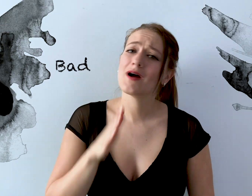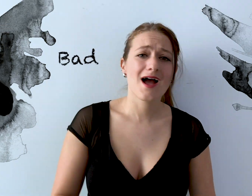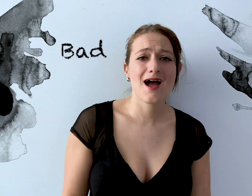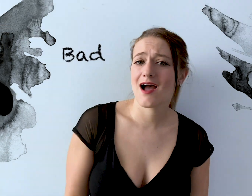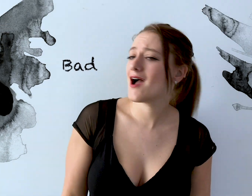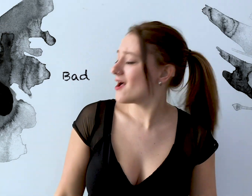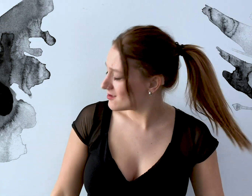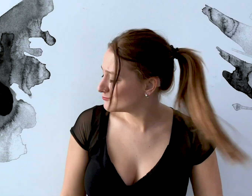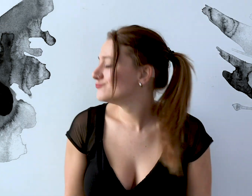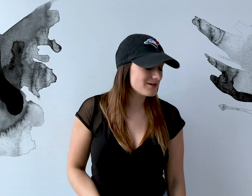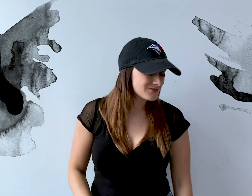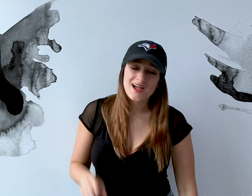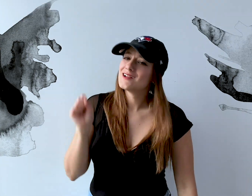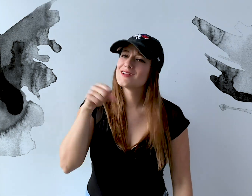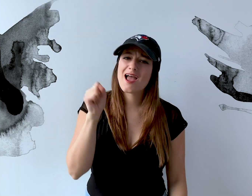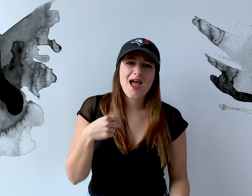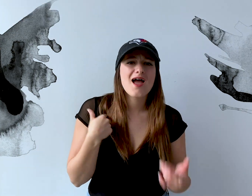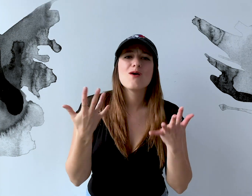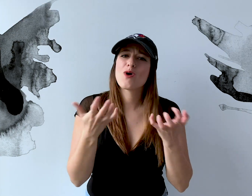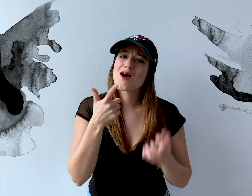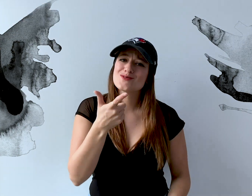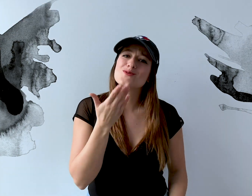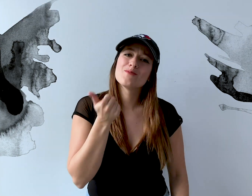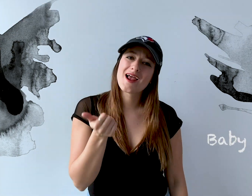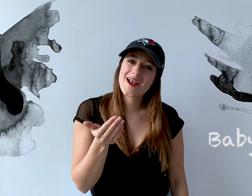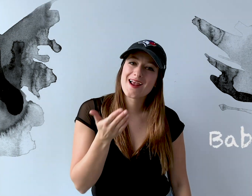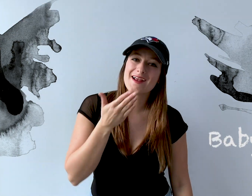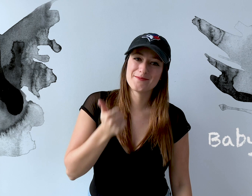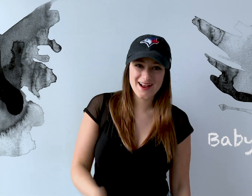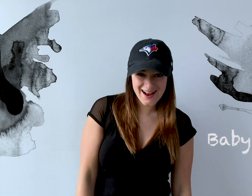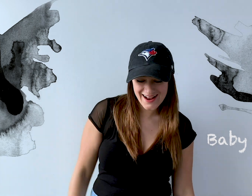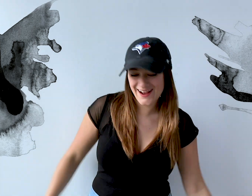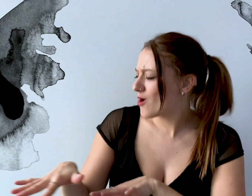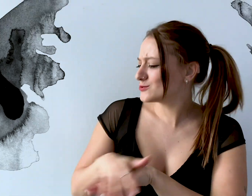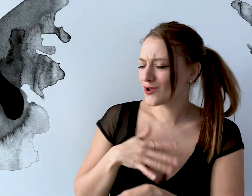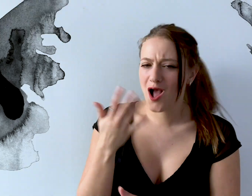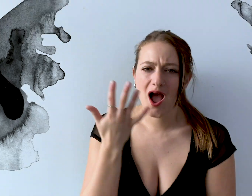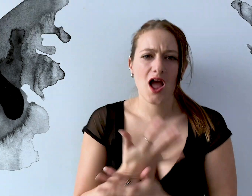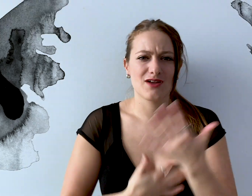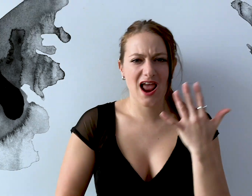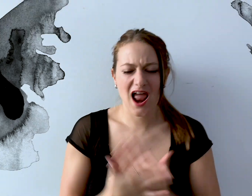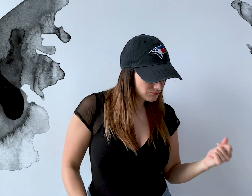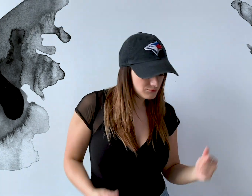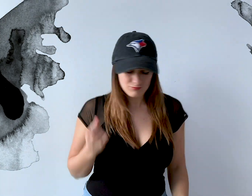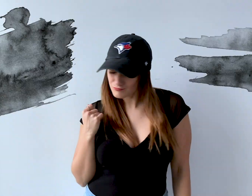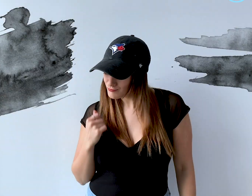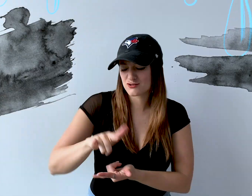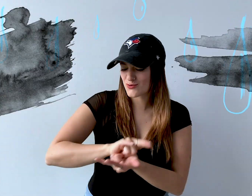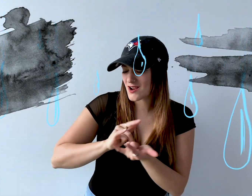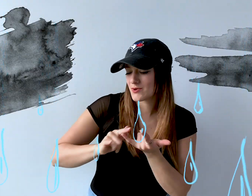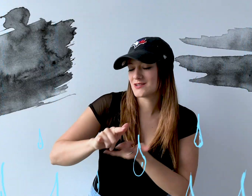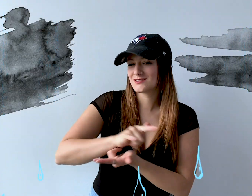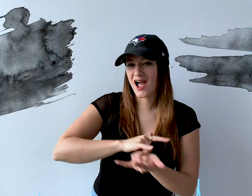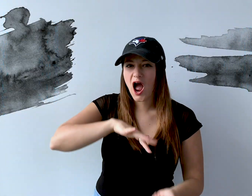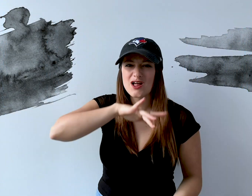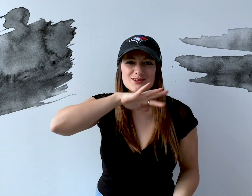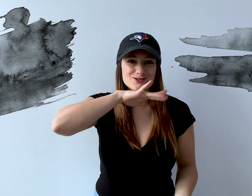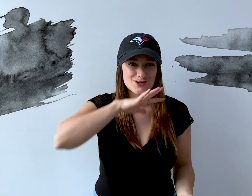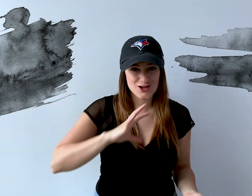back Yeah, want you baby Slow, slow hands Like sweat dripping down my